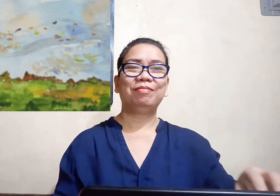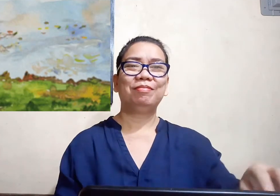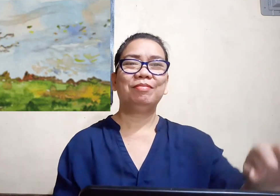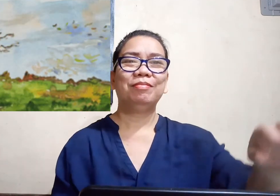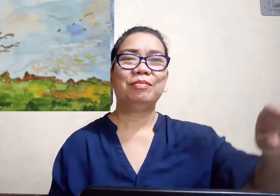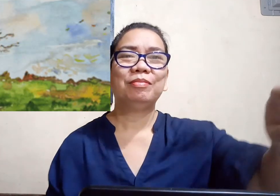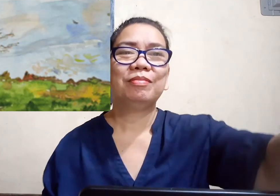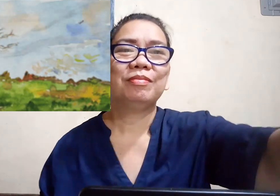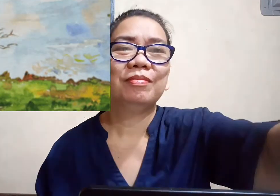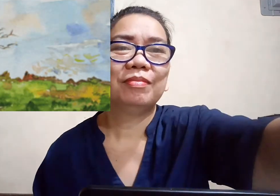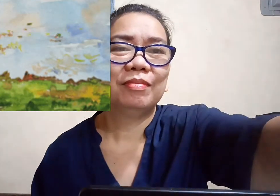okay okay well okay okay